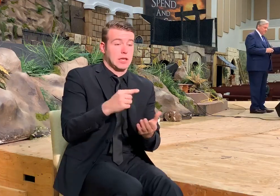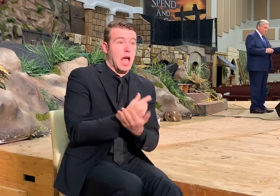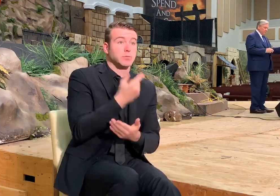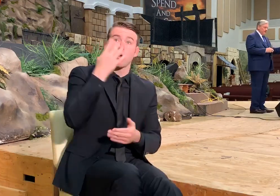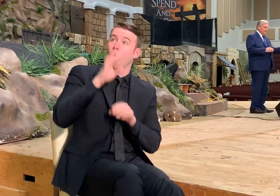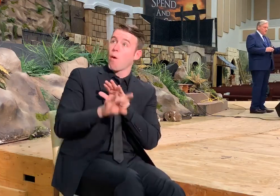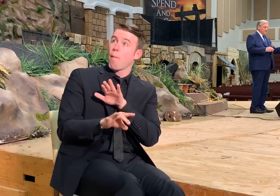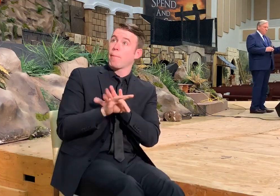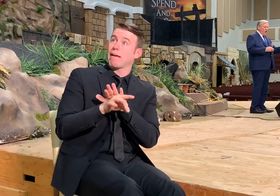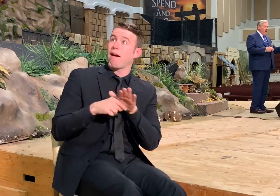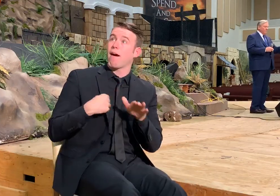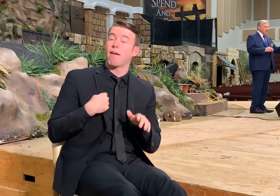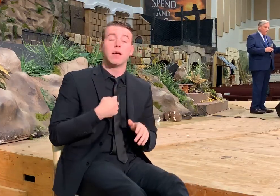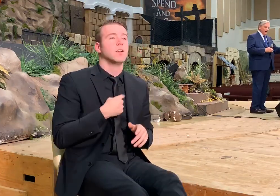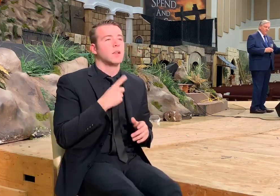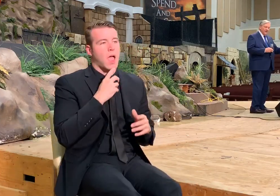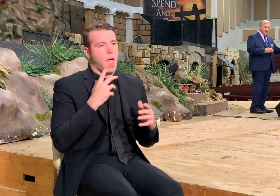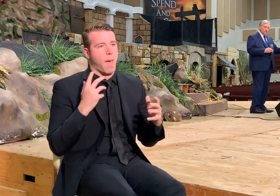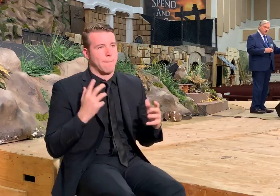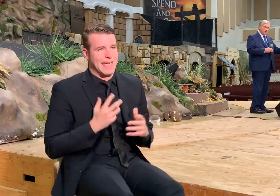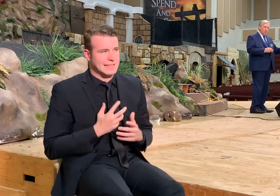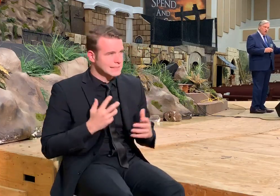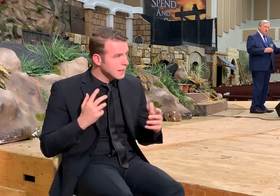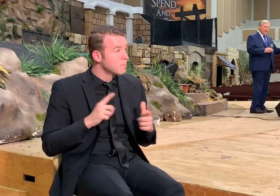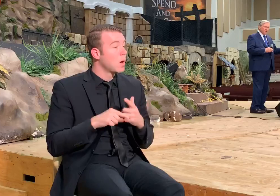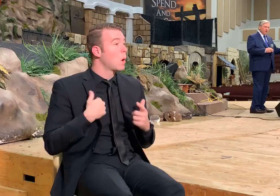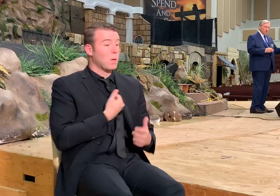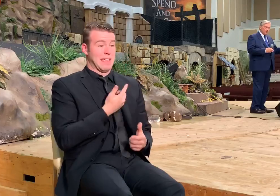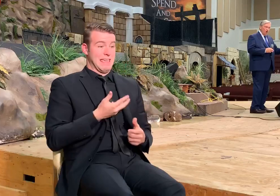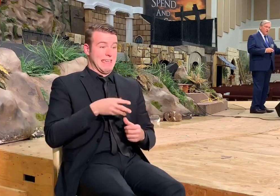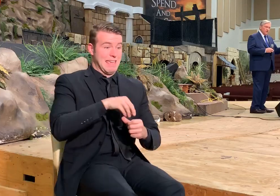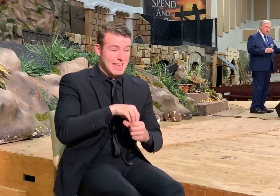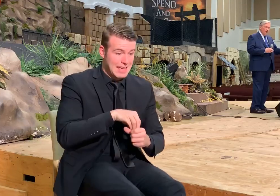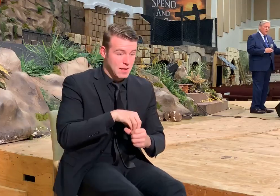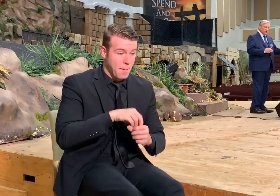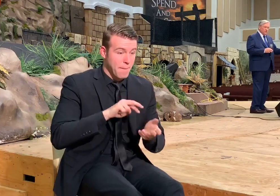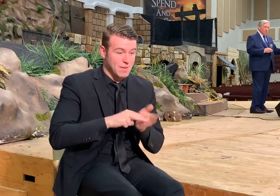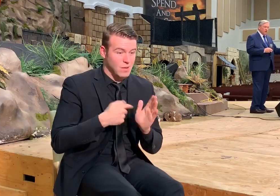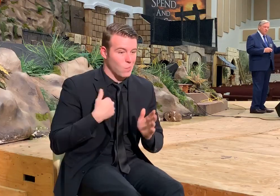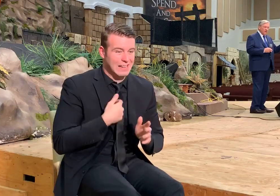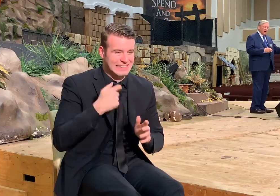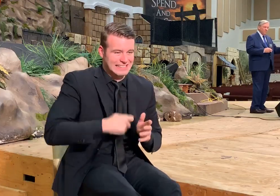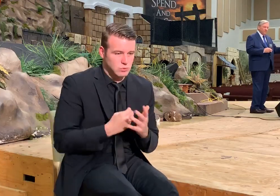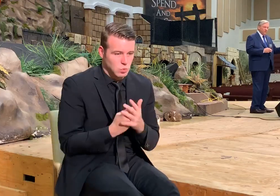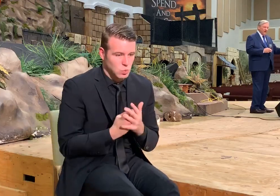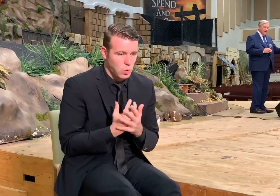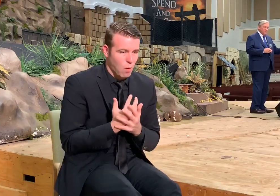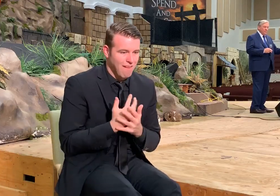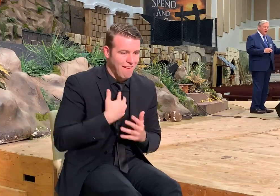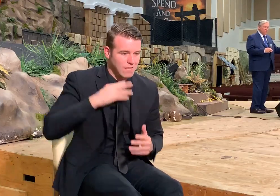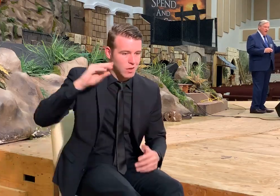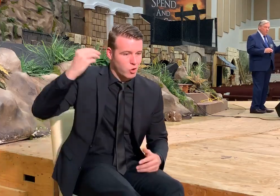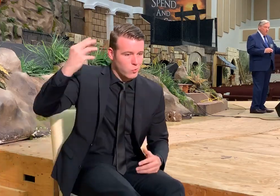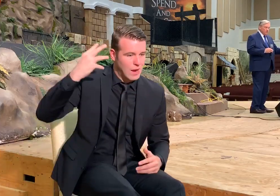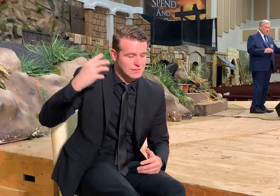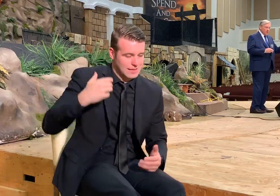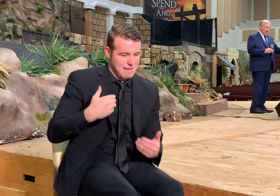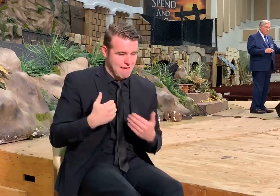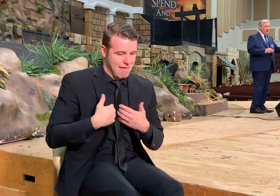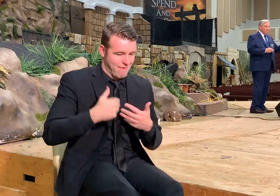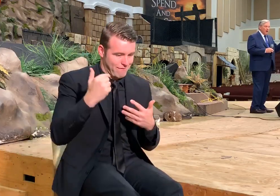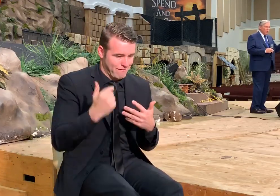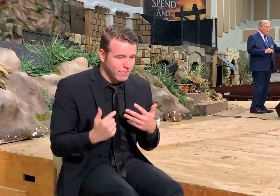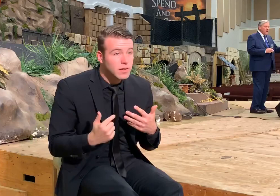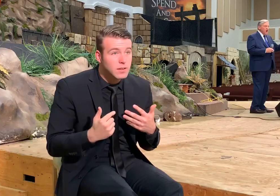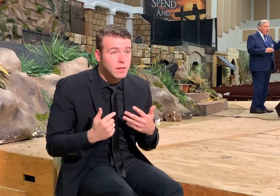amazing. But all of us are in this. And so we're expected to grow in grace that we can become everything that he wants us